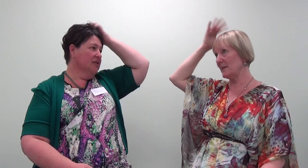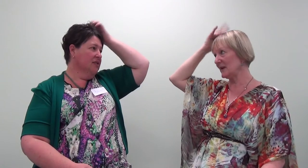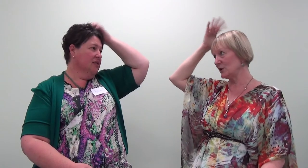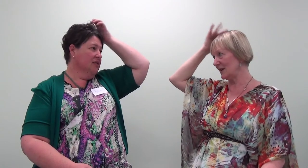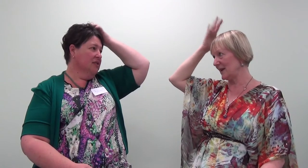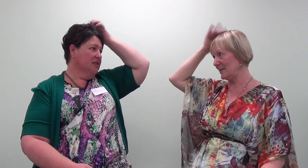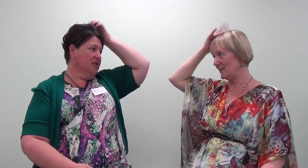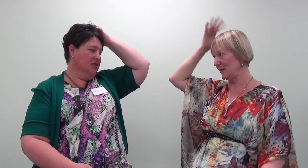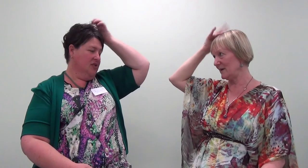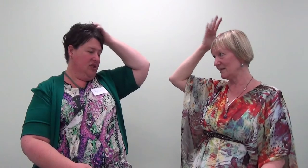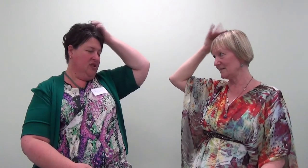imagining that memory.